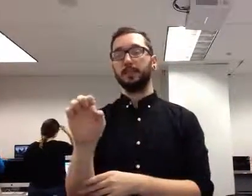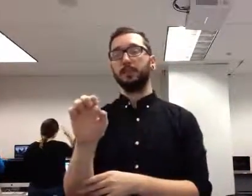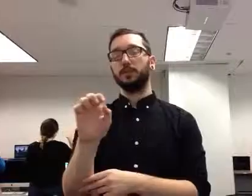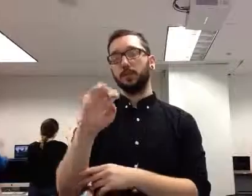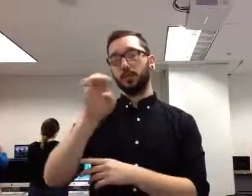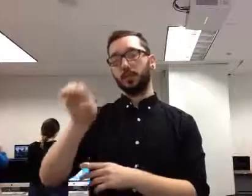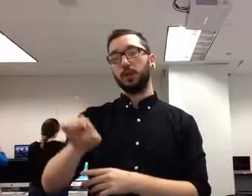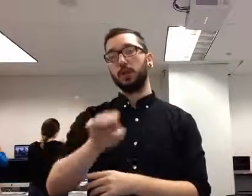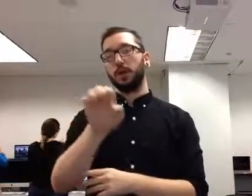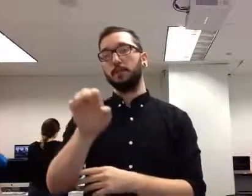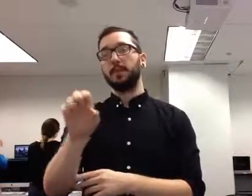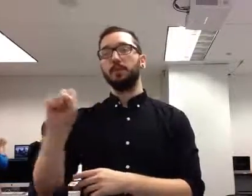Union is going to go on now.